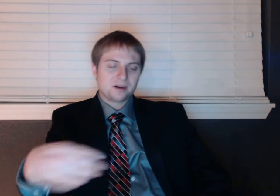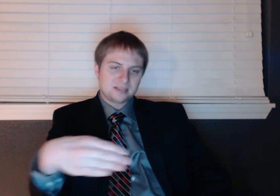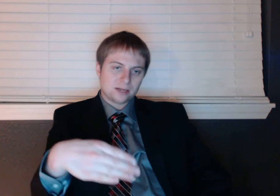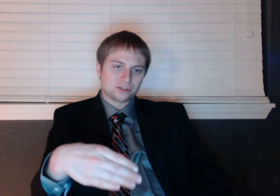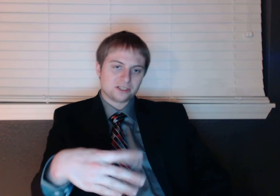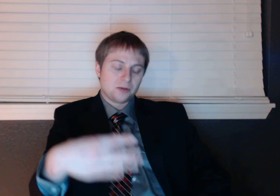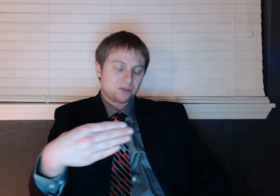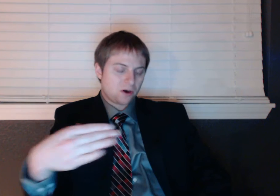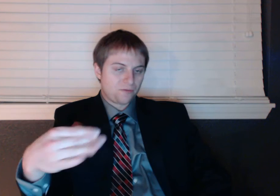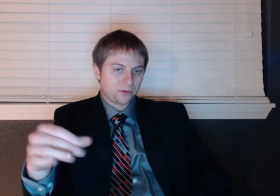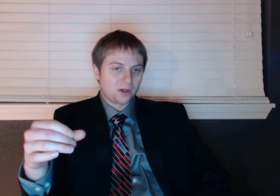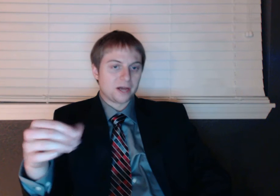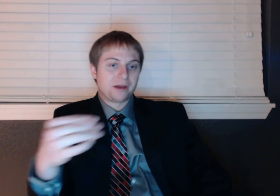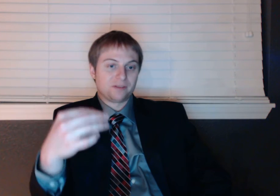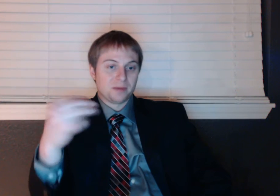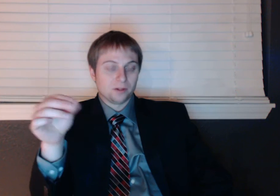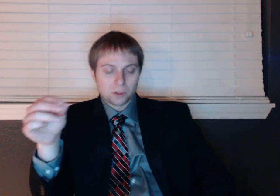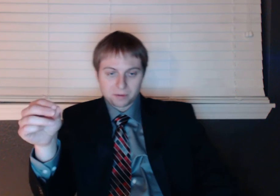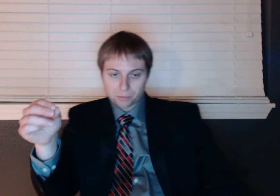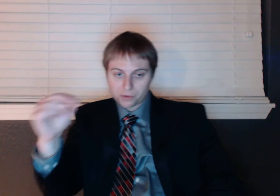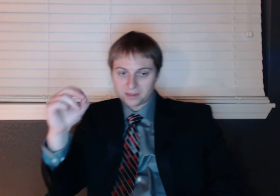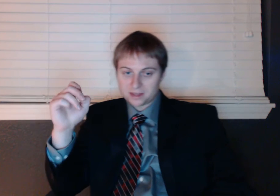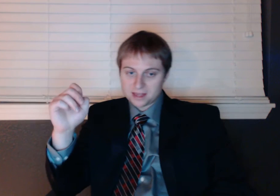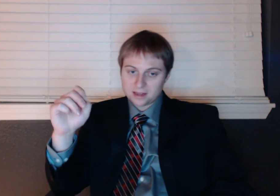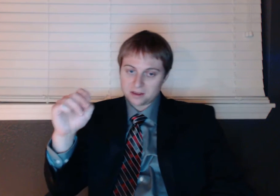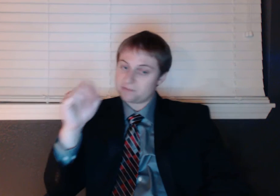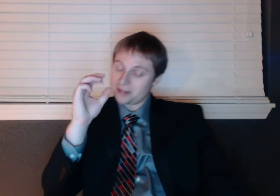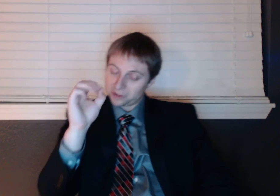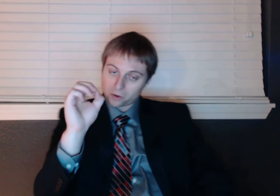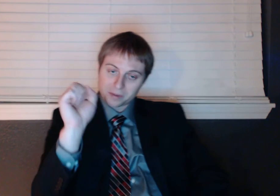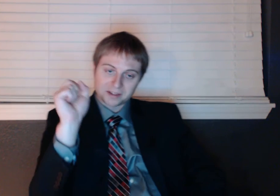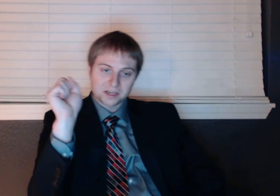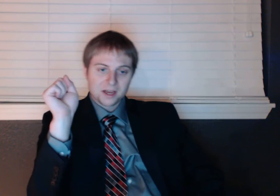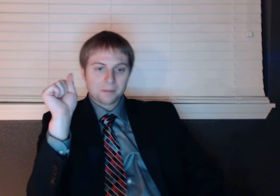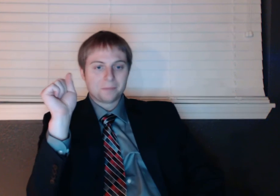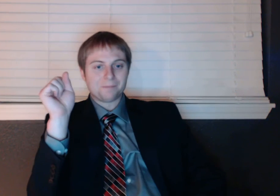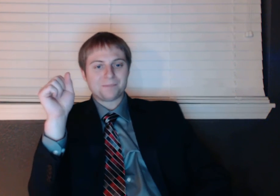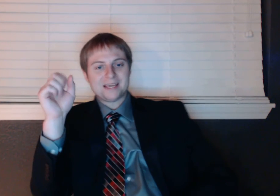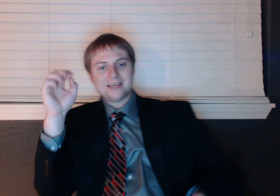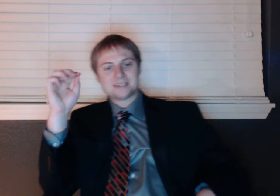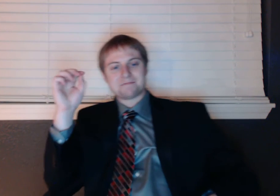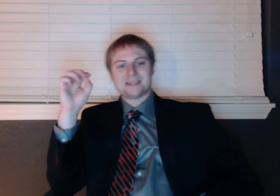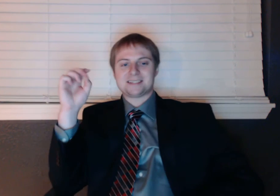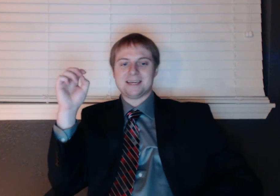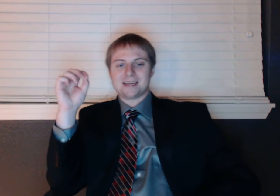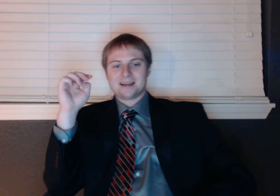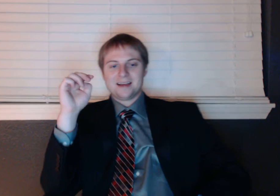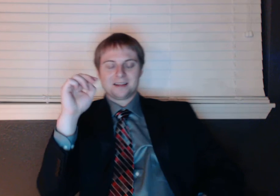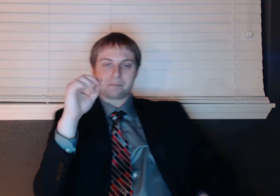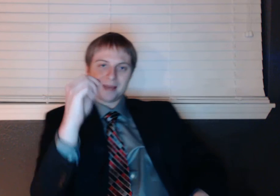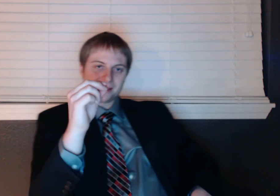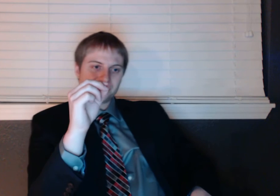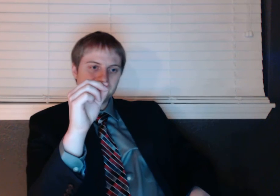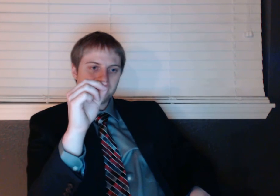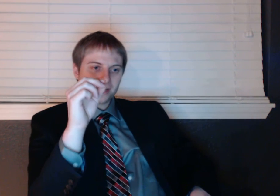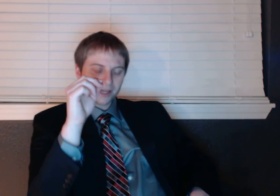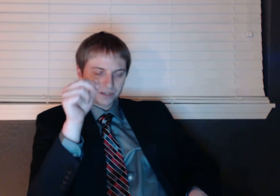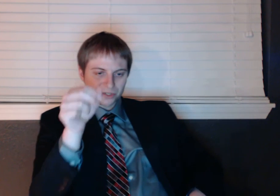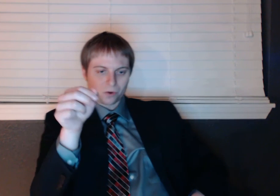but intelligence, he went to Harvard Law. You have to be a little bit brilliant like that. You have to be a little bit. But he is missing the pith of the